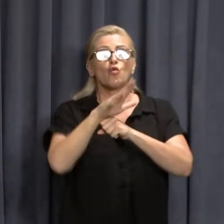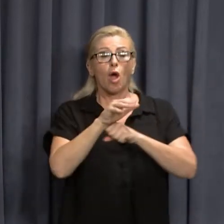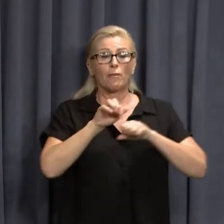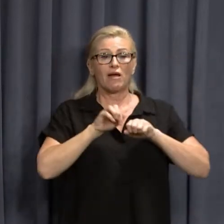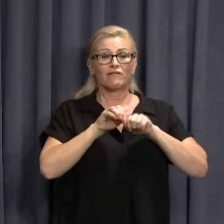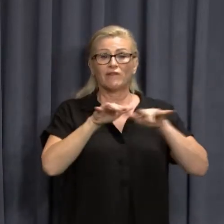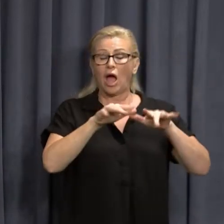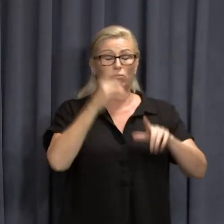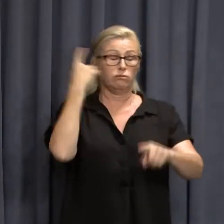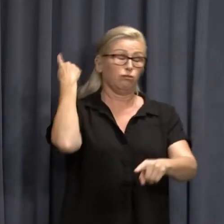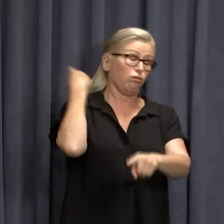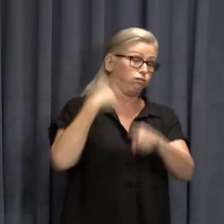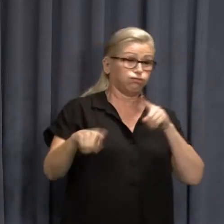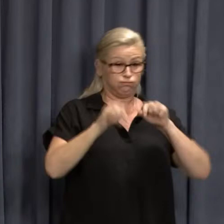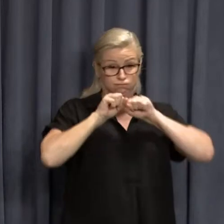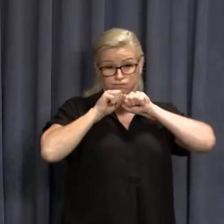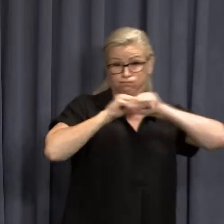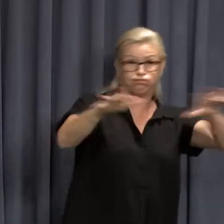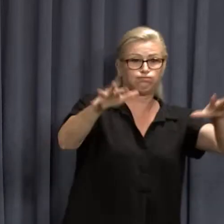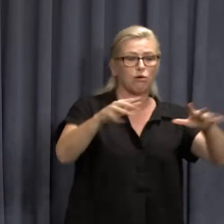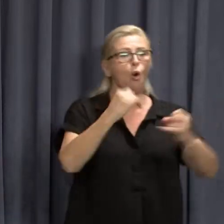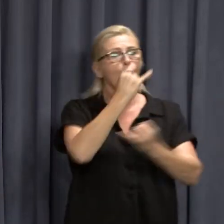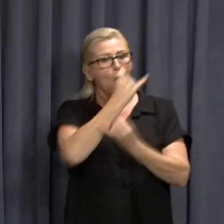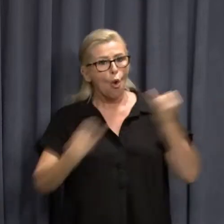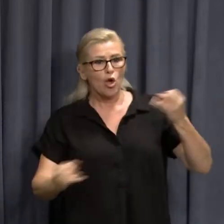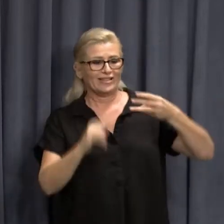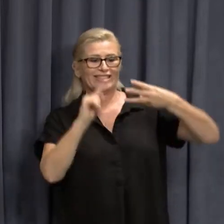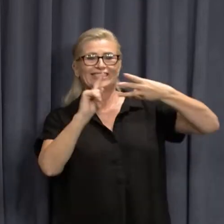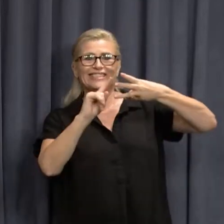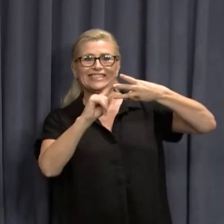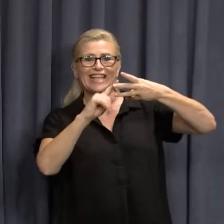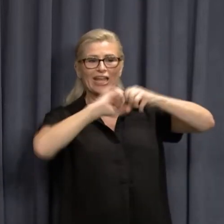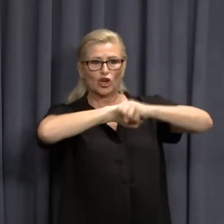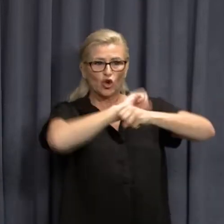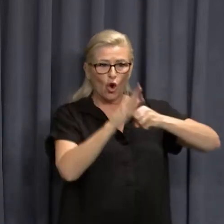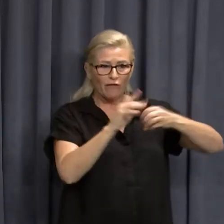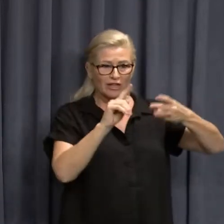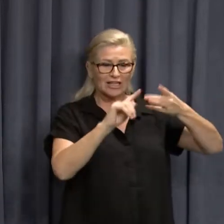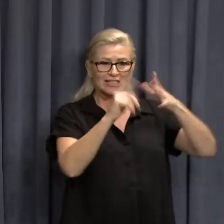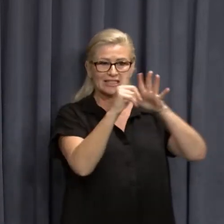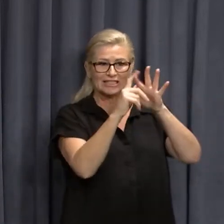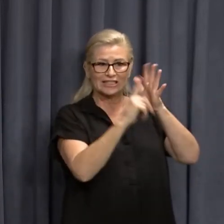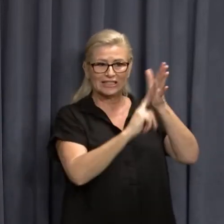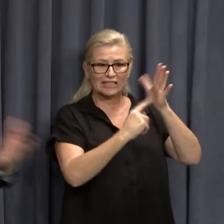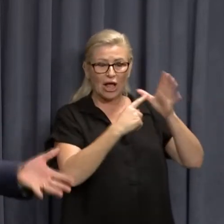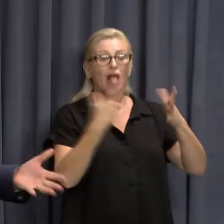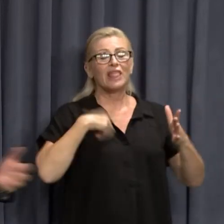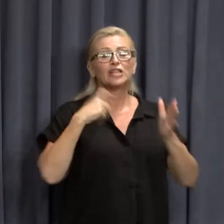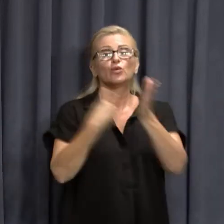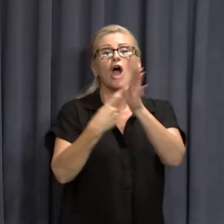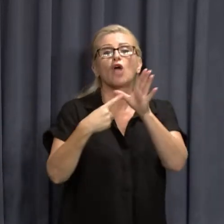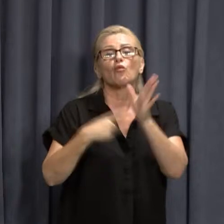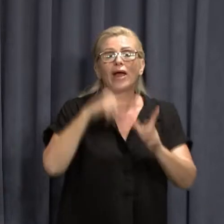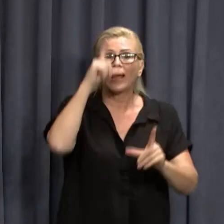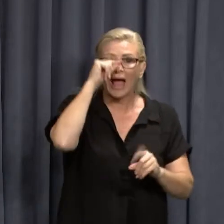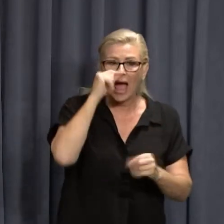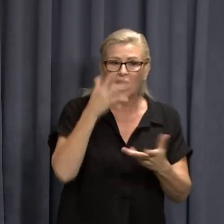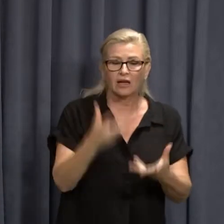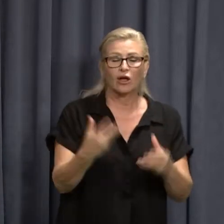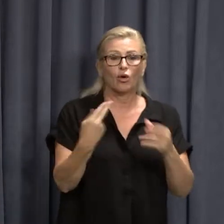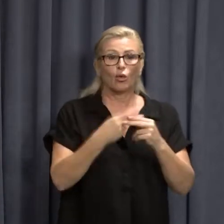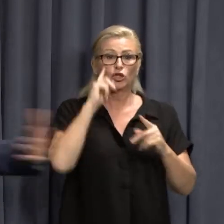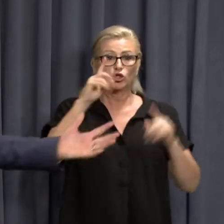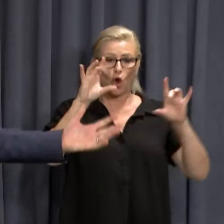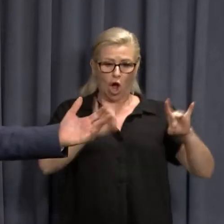are so much higher than delta and that's where rapid antigen testing comes in. So what you saw in the eastern states with the Omicron spread